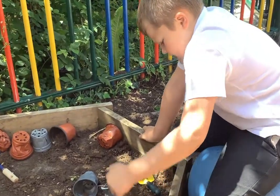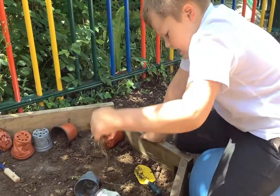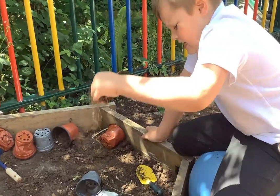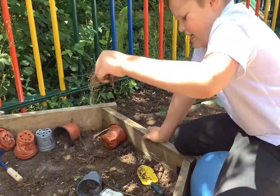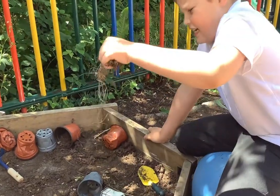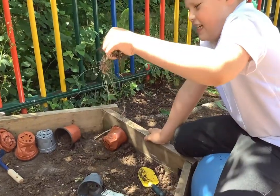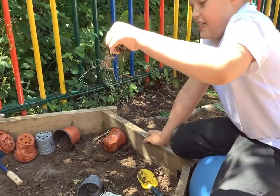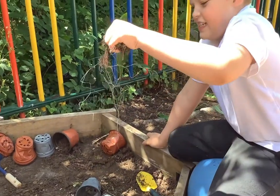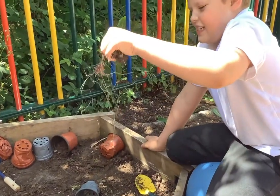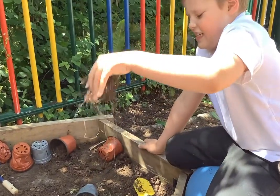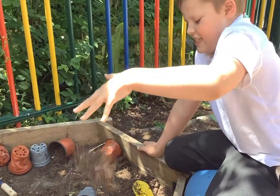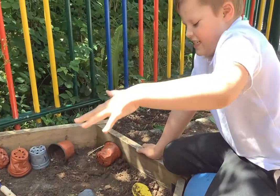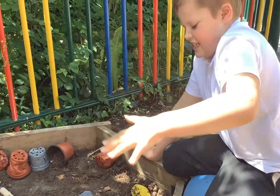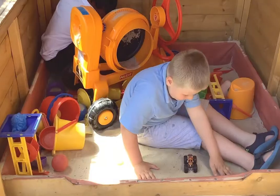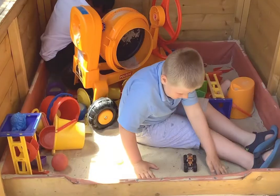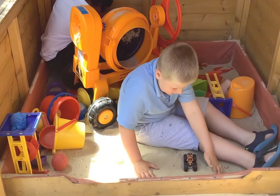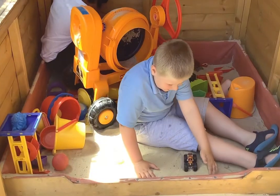day Oh,